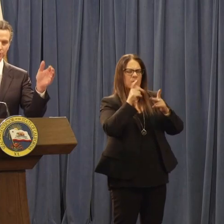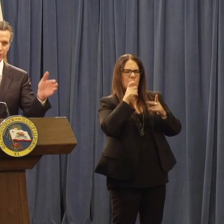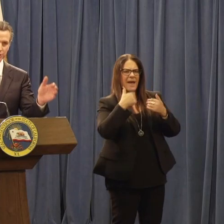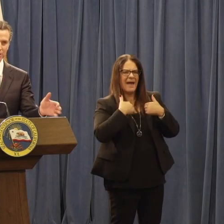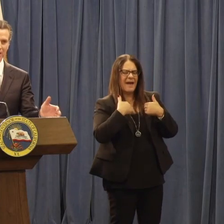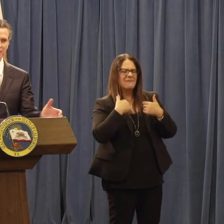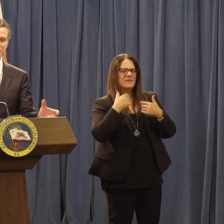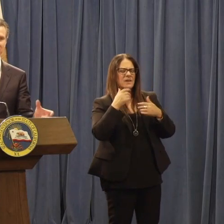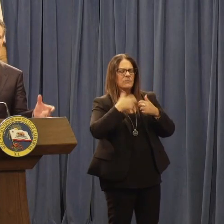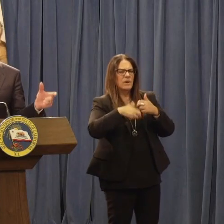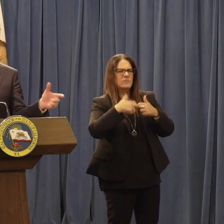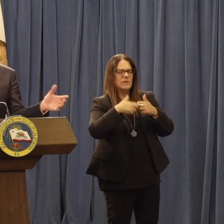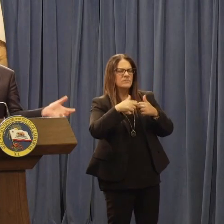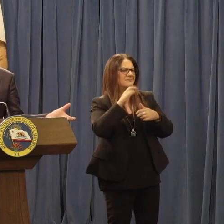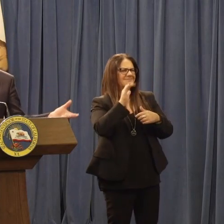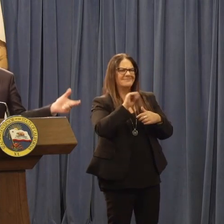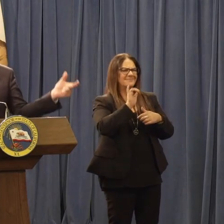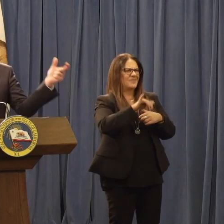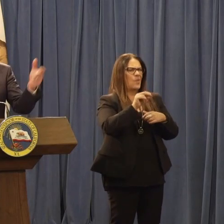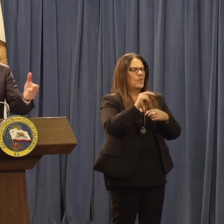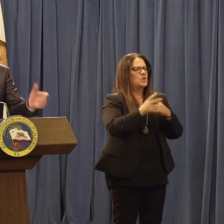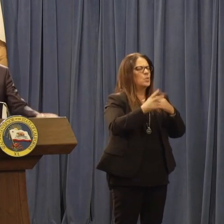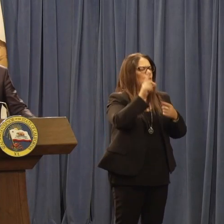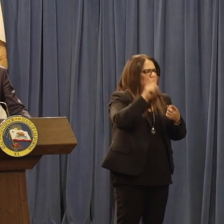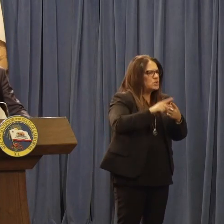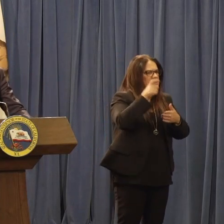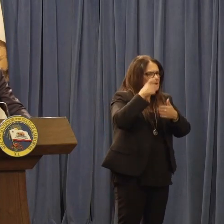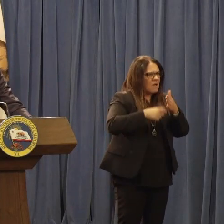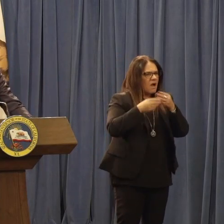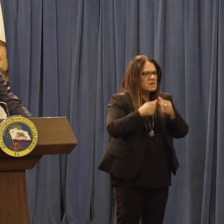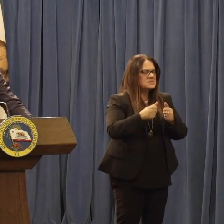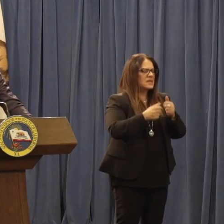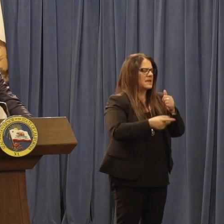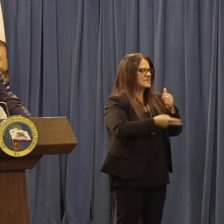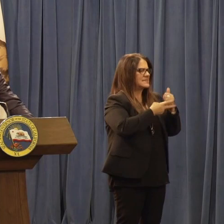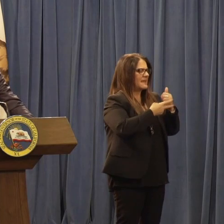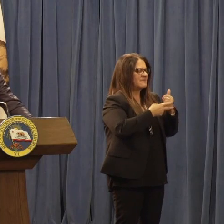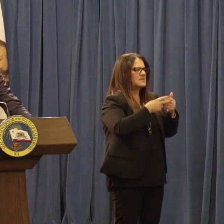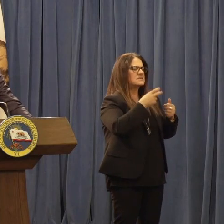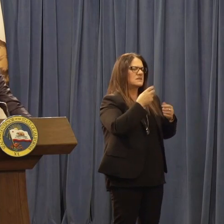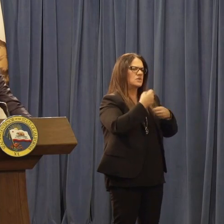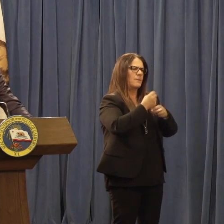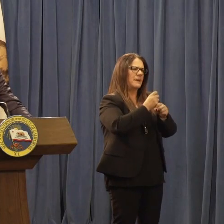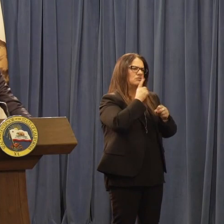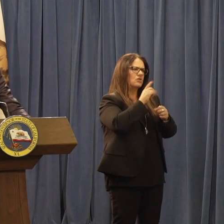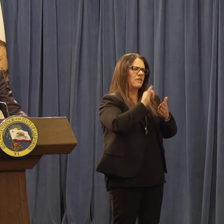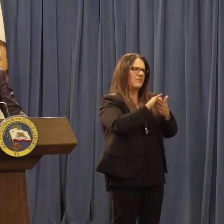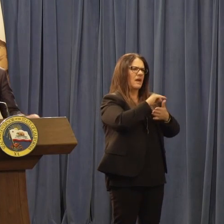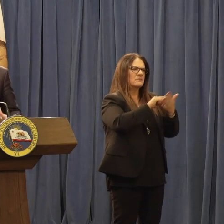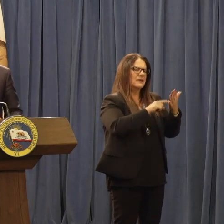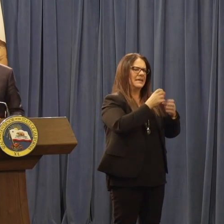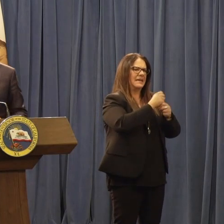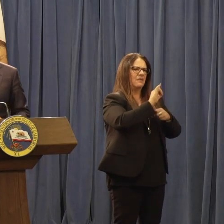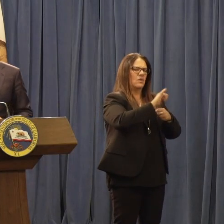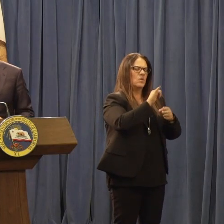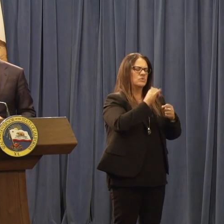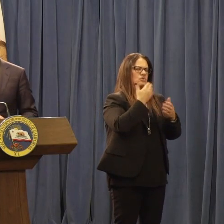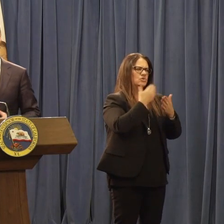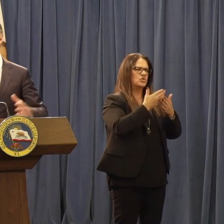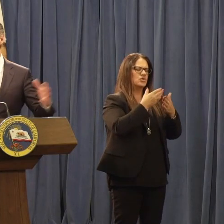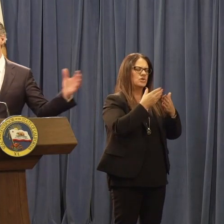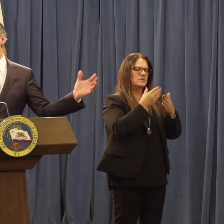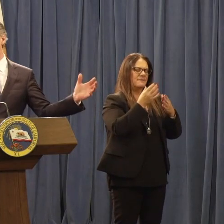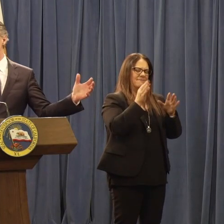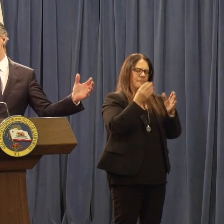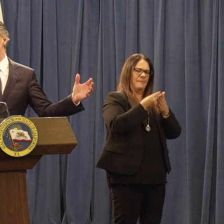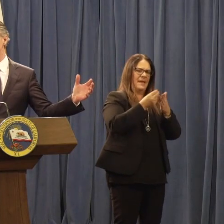I want to reduce costs, take those savings, and amplify programs like whole person care that are working. I want to do whole person care